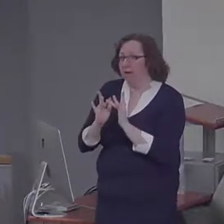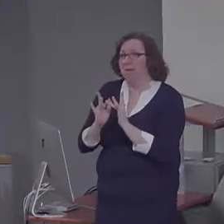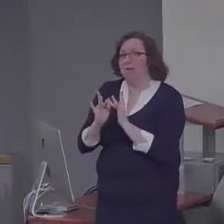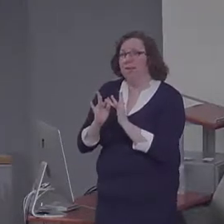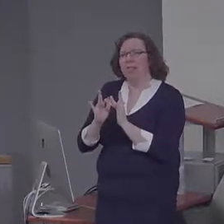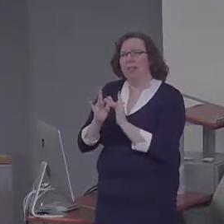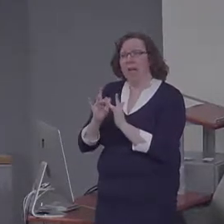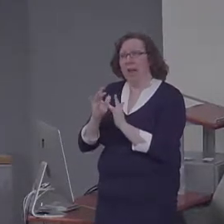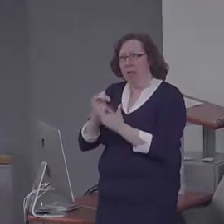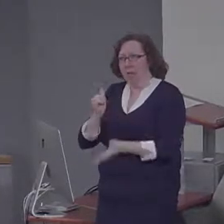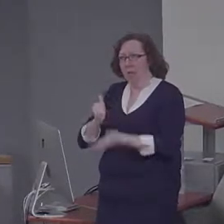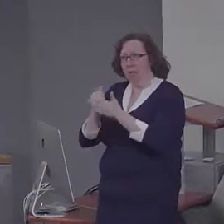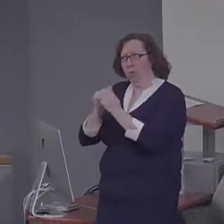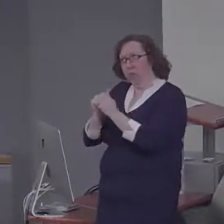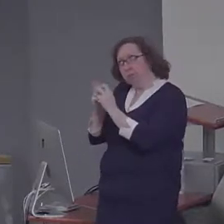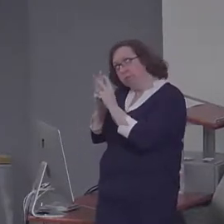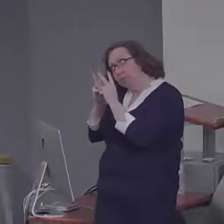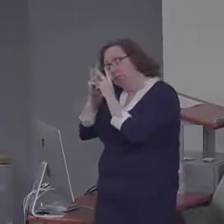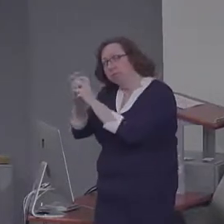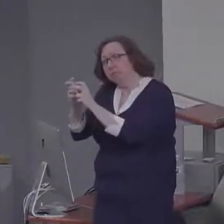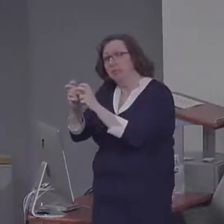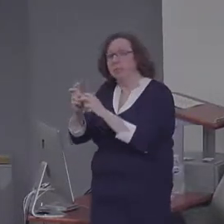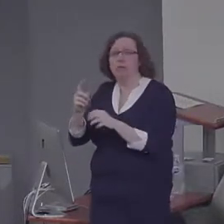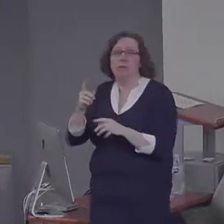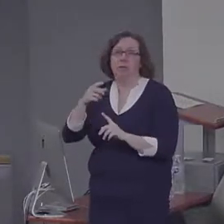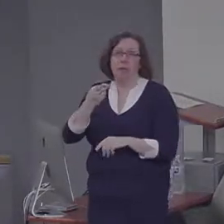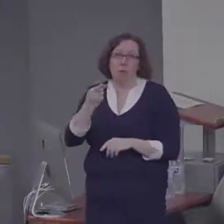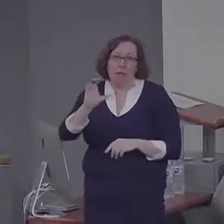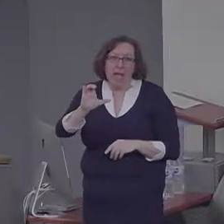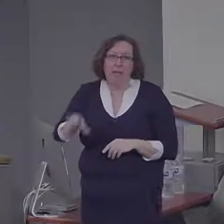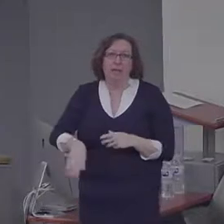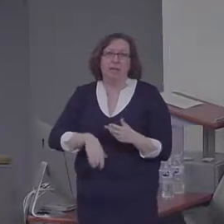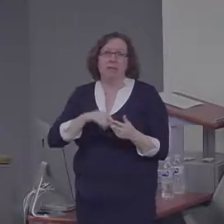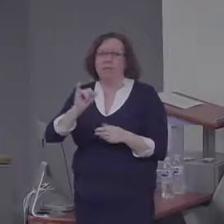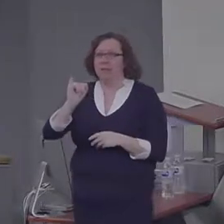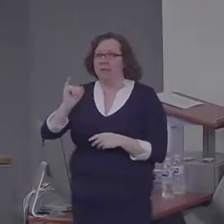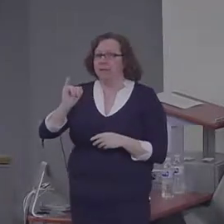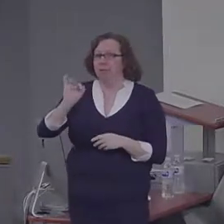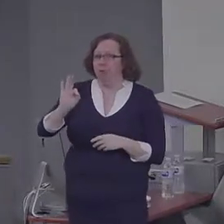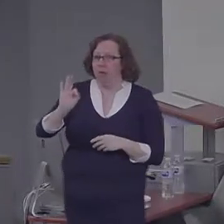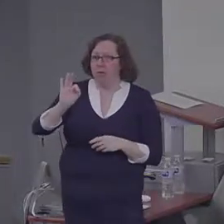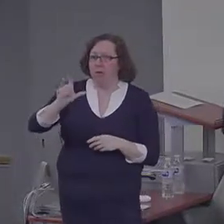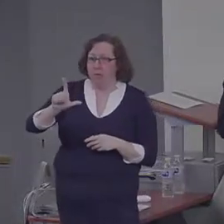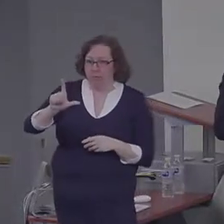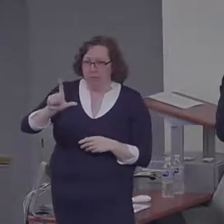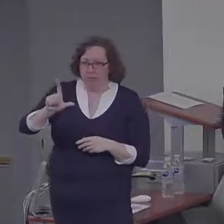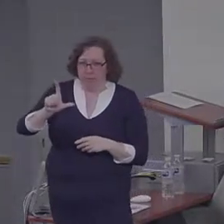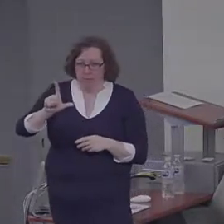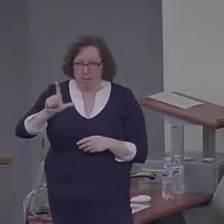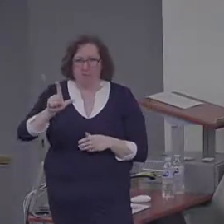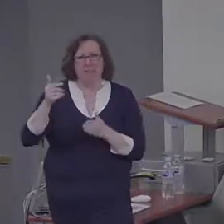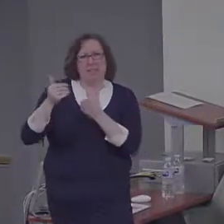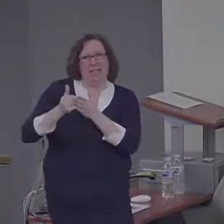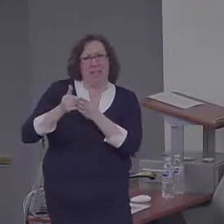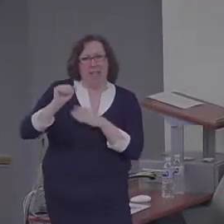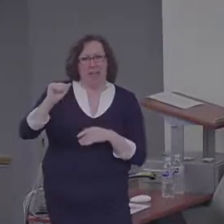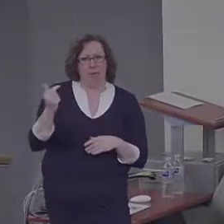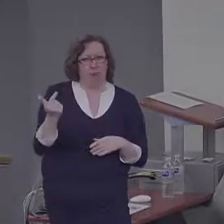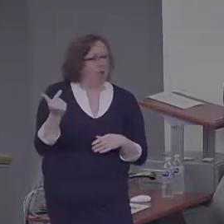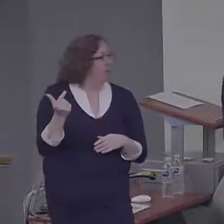specifically the hippocampus and the inferior parietal lobule near the angular gyrus, would